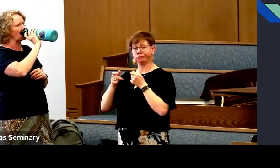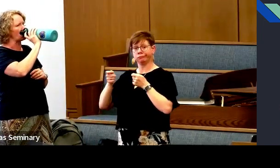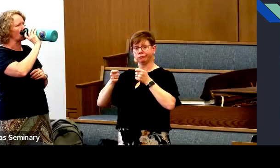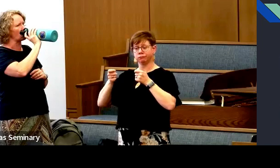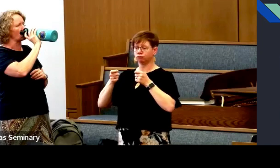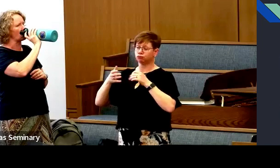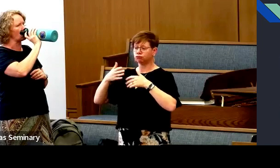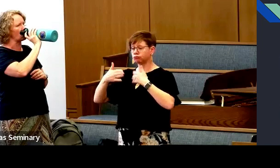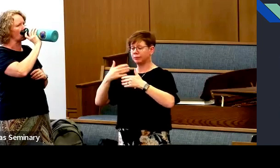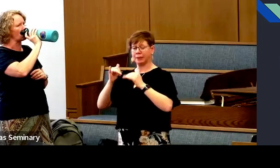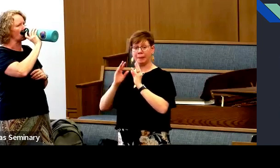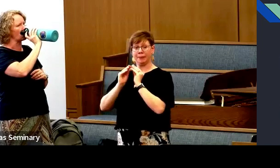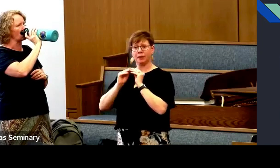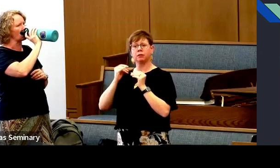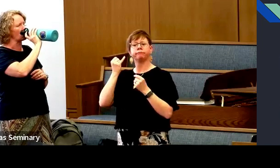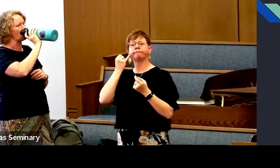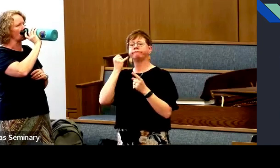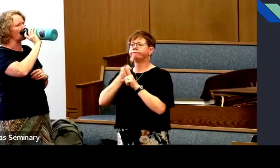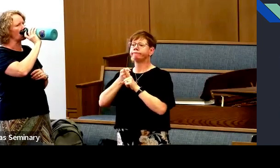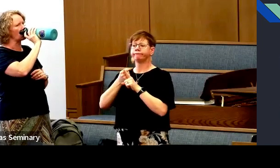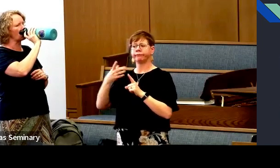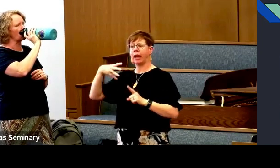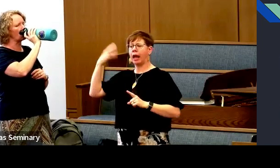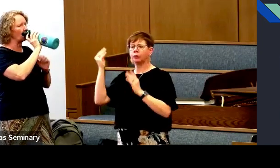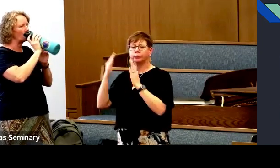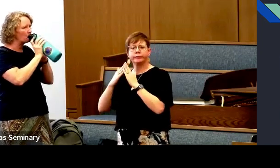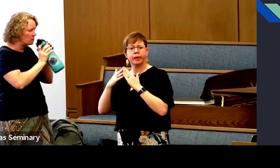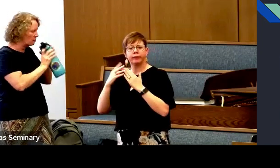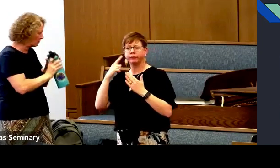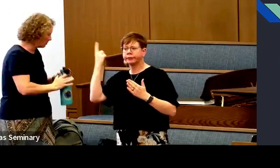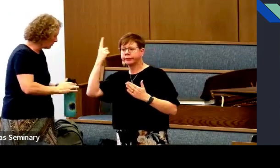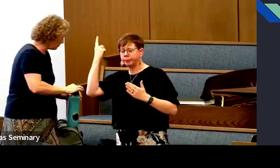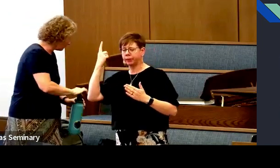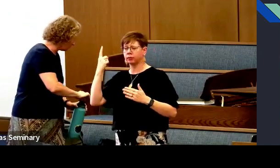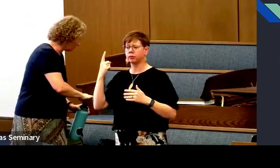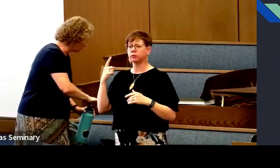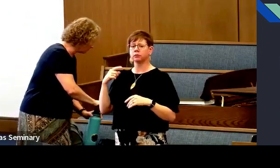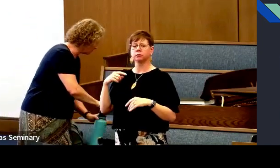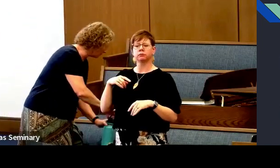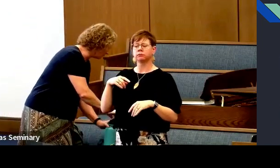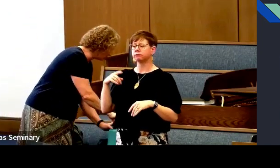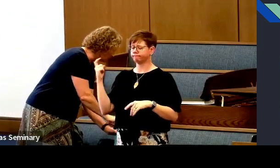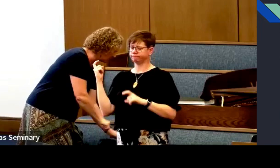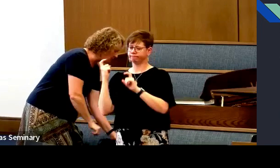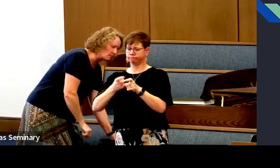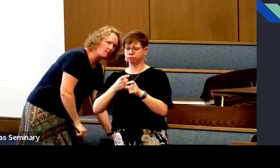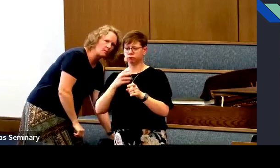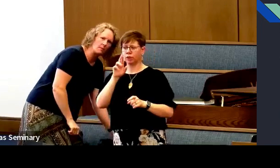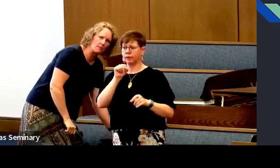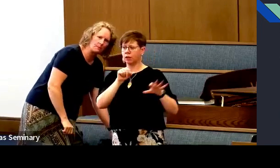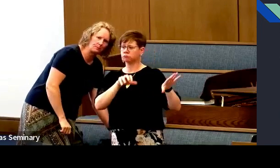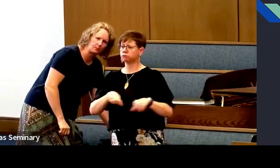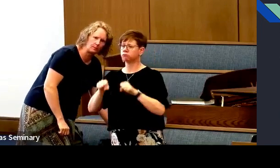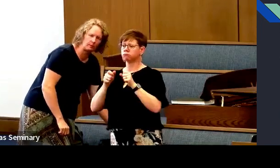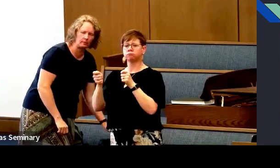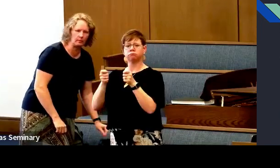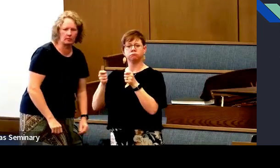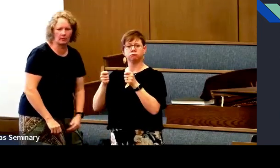the bishopric and his counselors probably, and the bishop handles that meeting. But what happens if the bishop